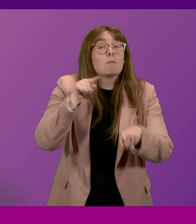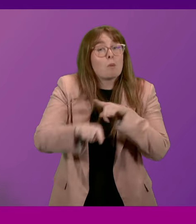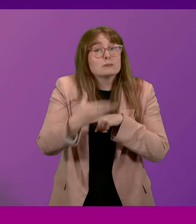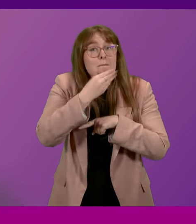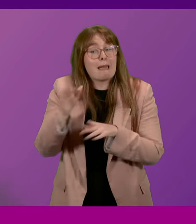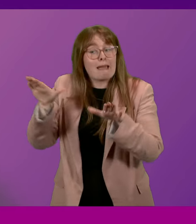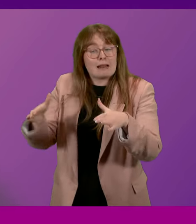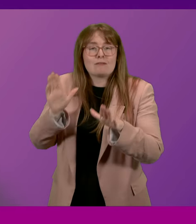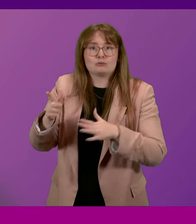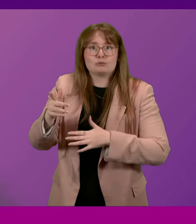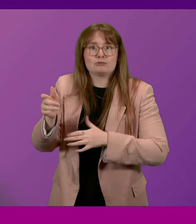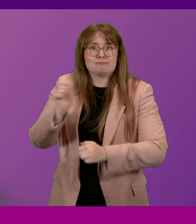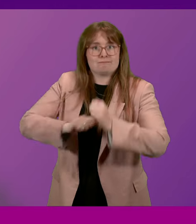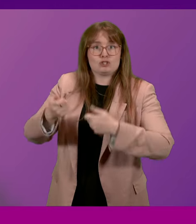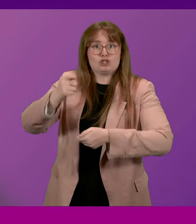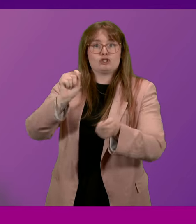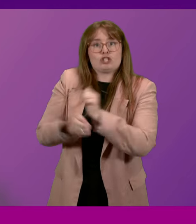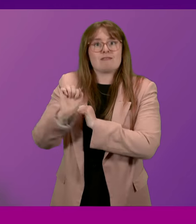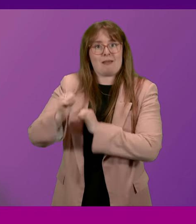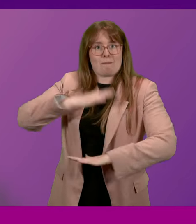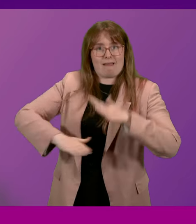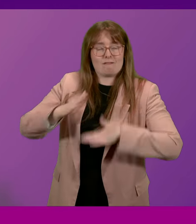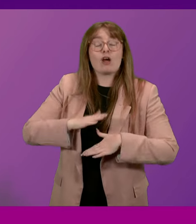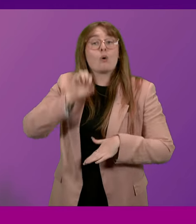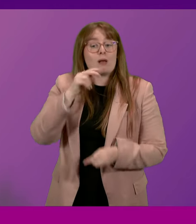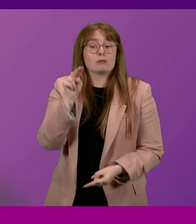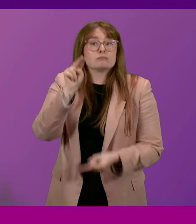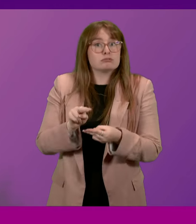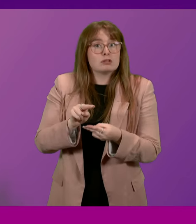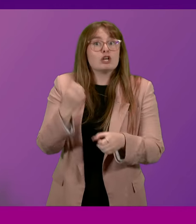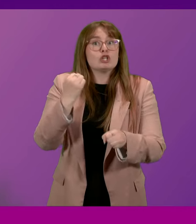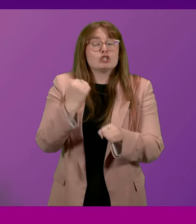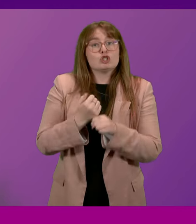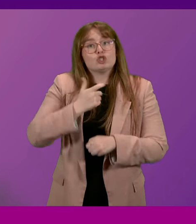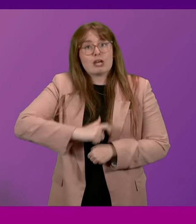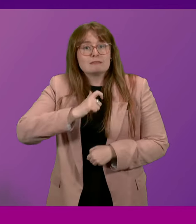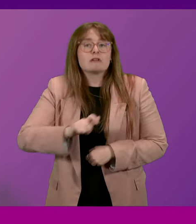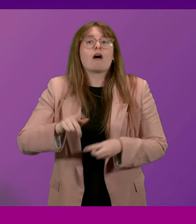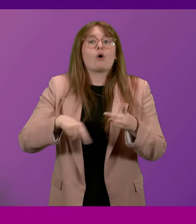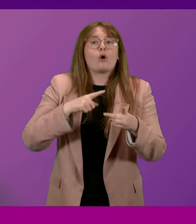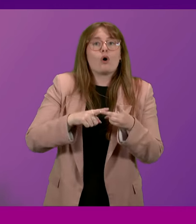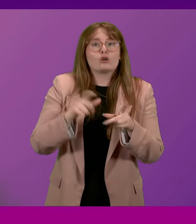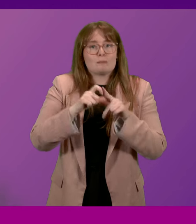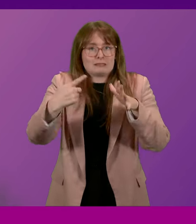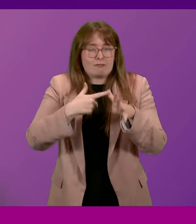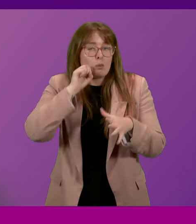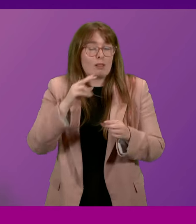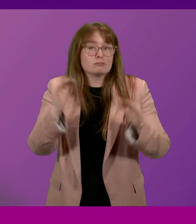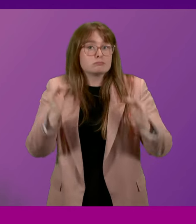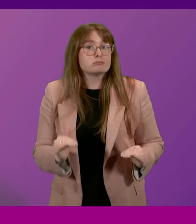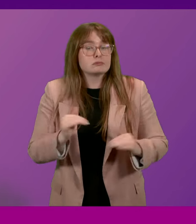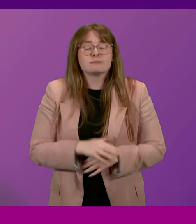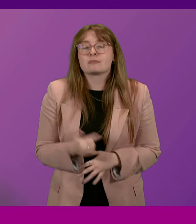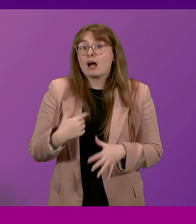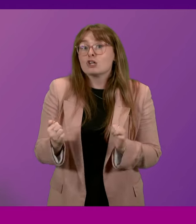that we can truly see a difference in reducing domestic and gender based violence? I agree with Rona Mackay.